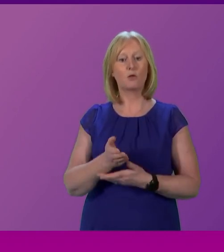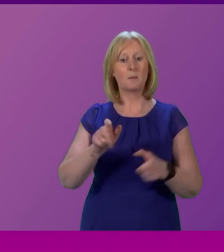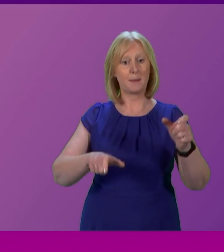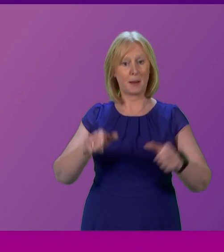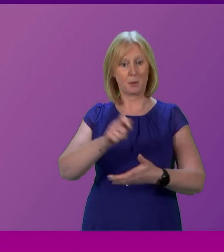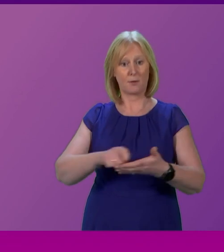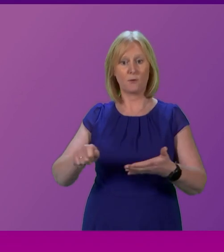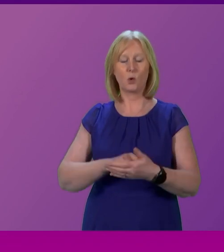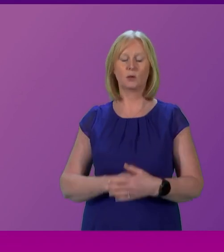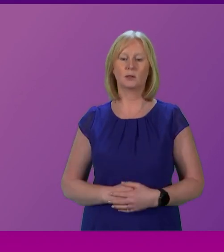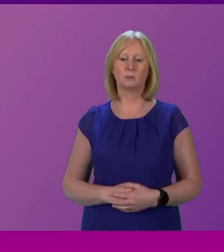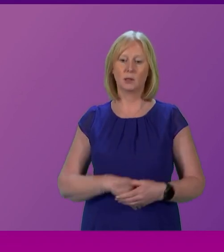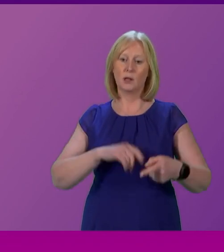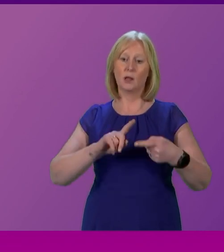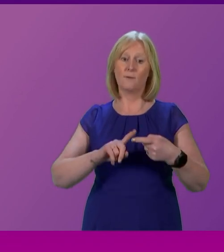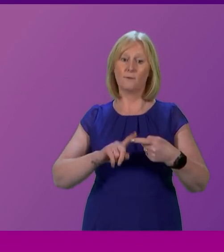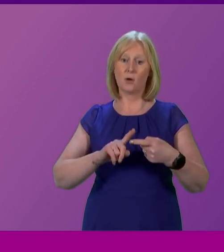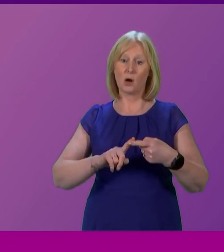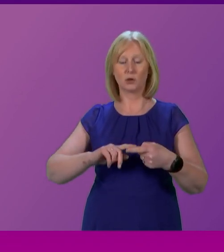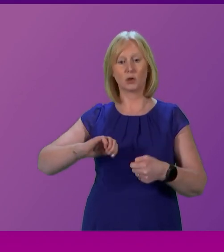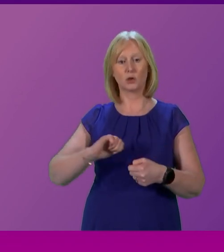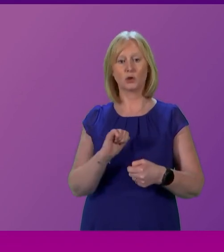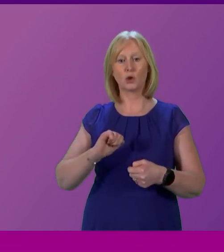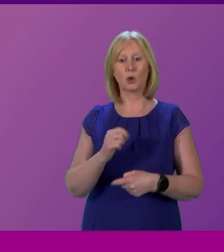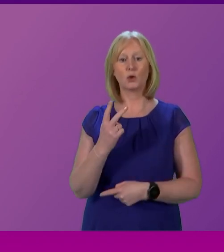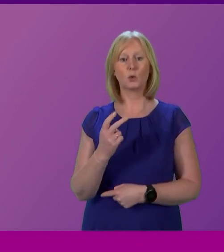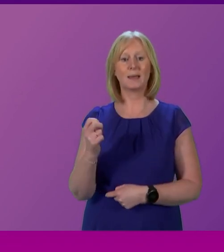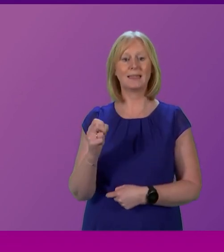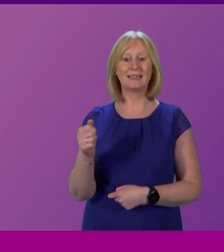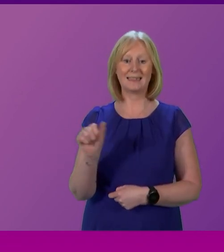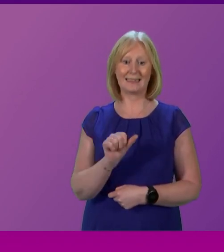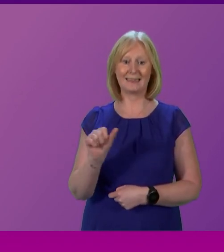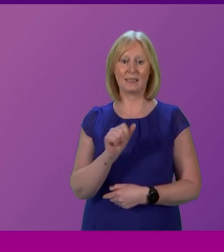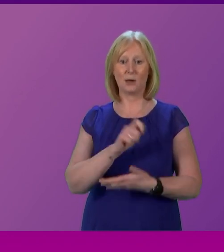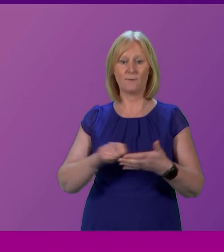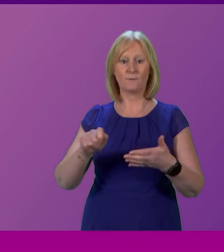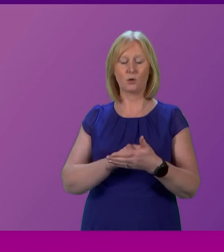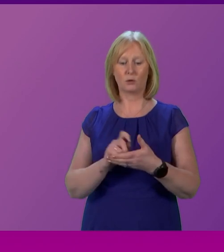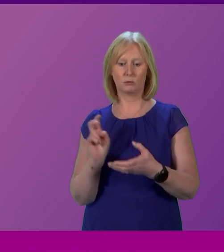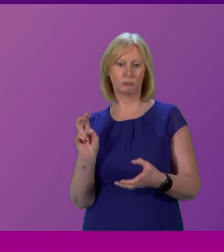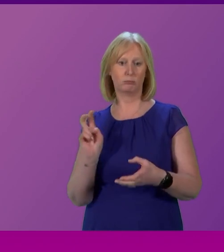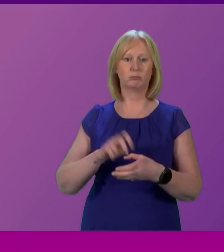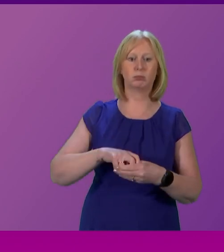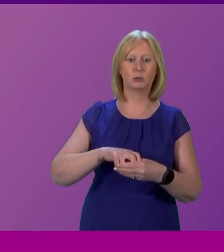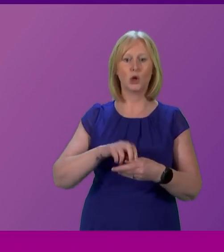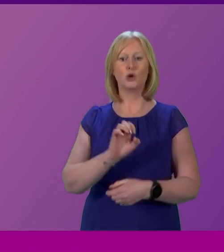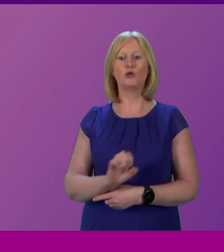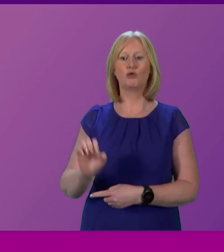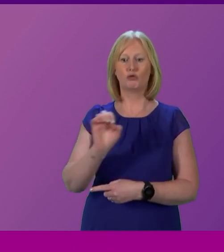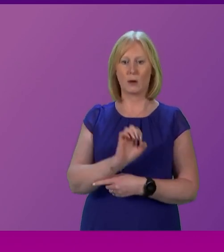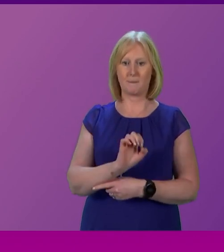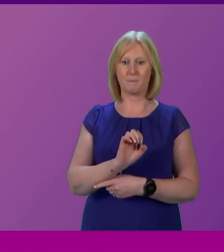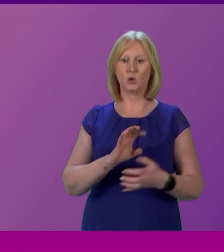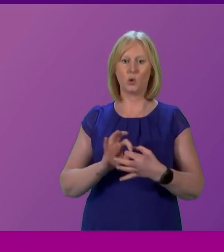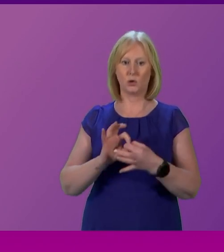And the first of these is Scotland's overwhelming vote in June 2016 to stay in the European Union. 62